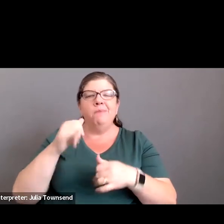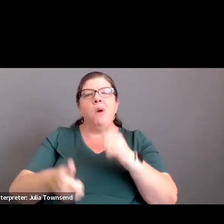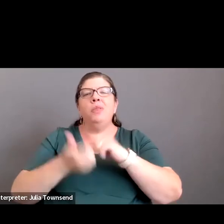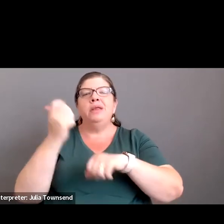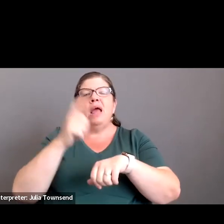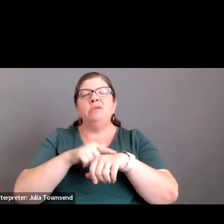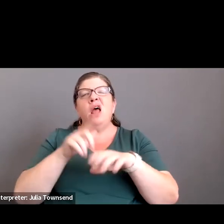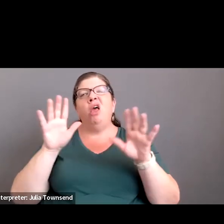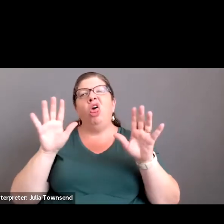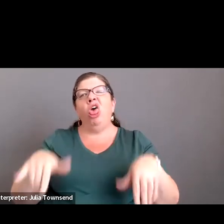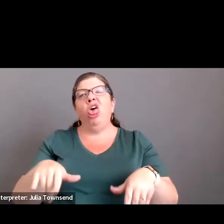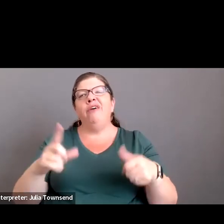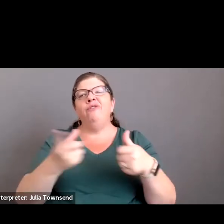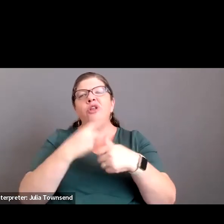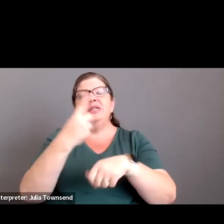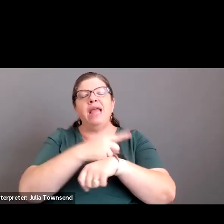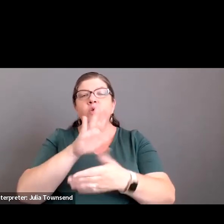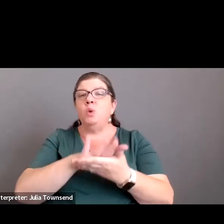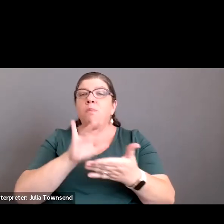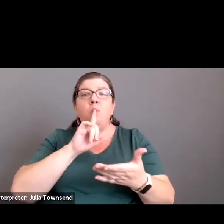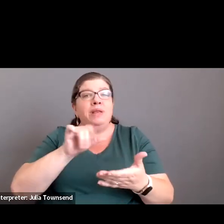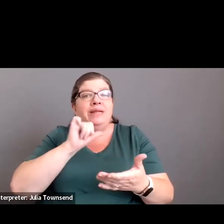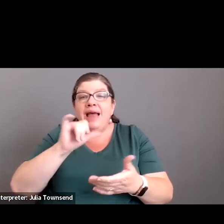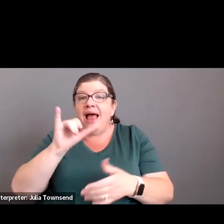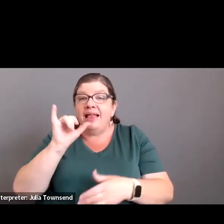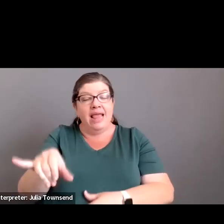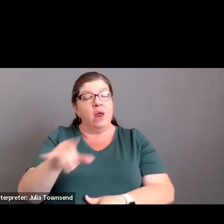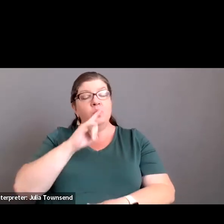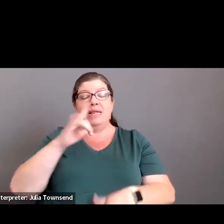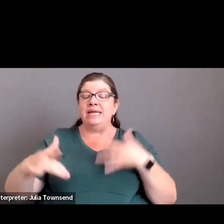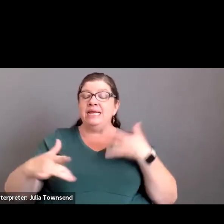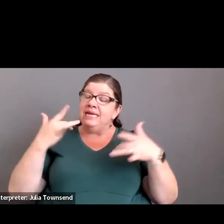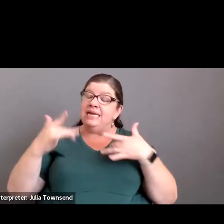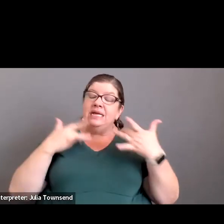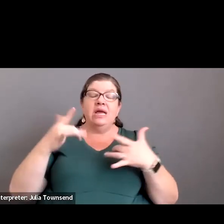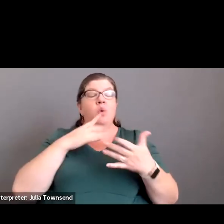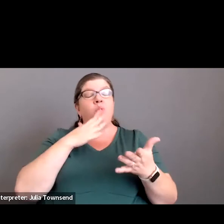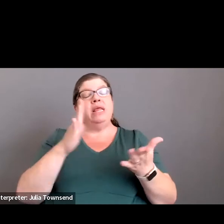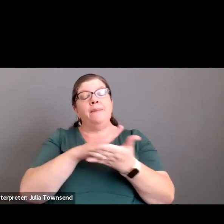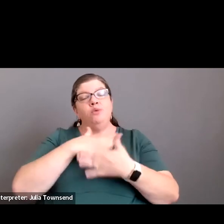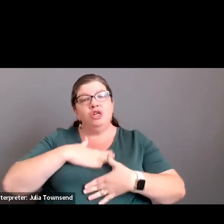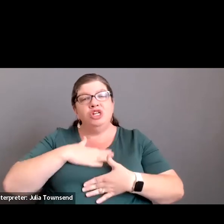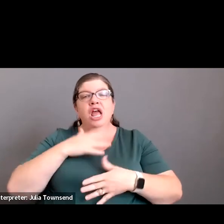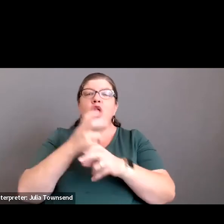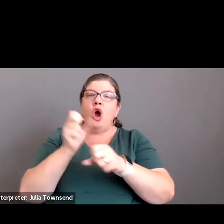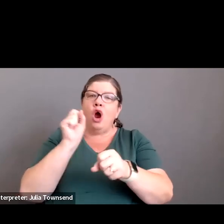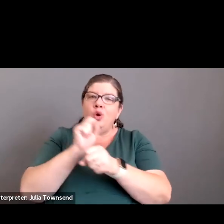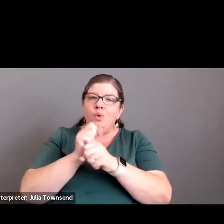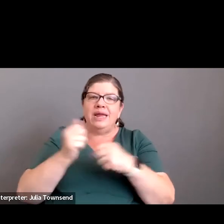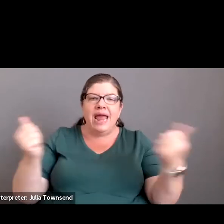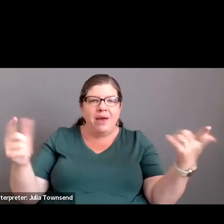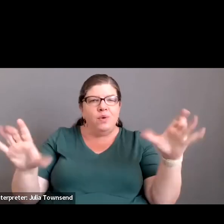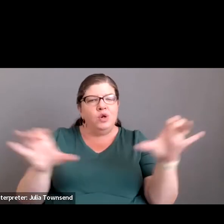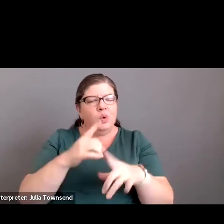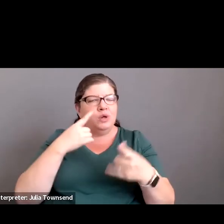But that was not the case. And so just want to appreciate the students and the hard work that everybody's doing to make this district be exactly what it can be. And